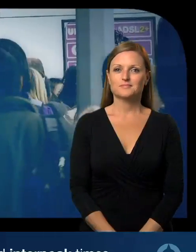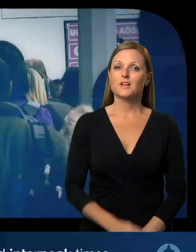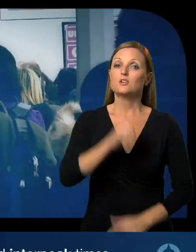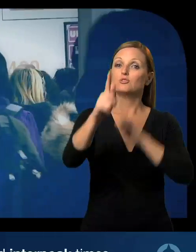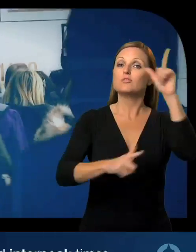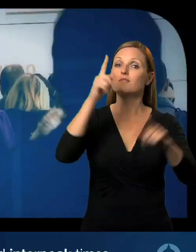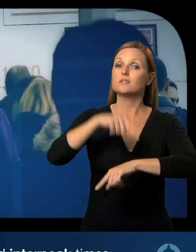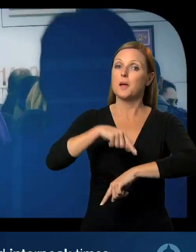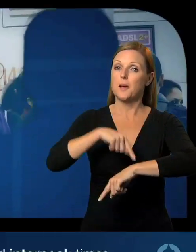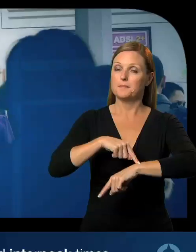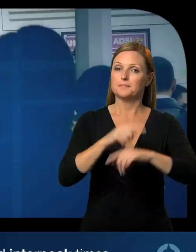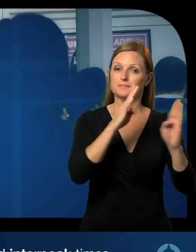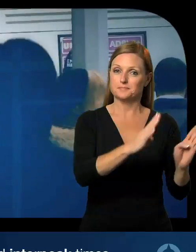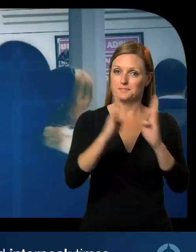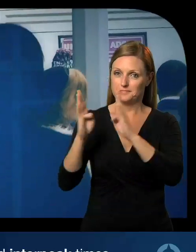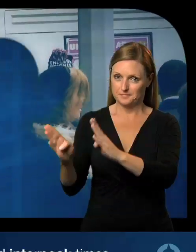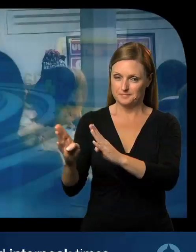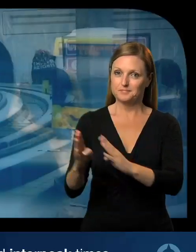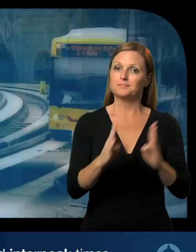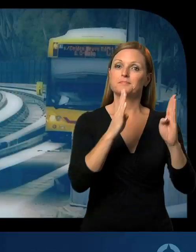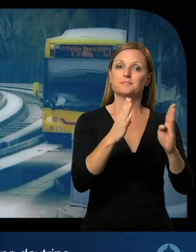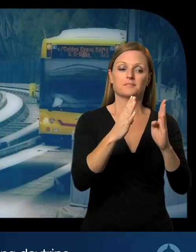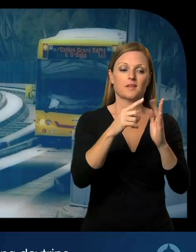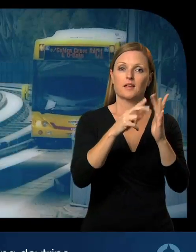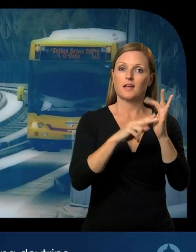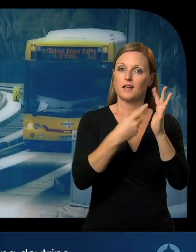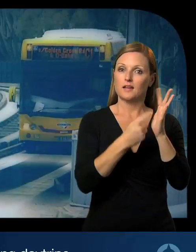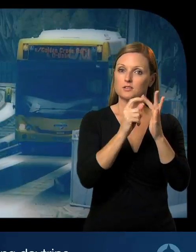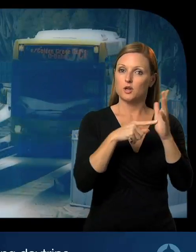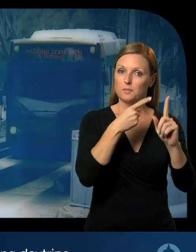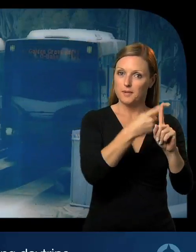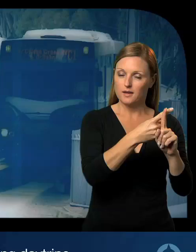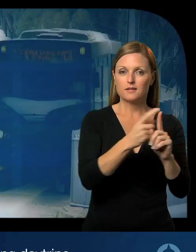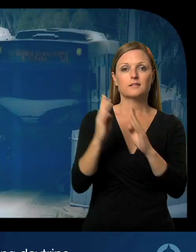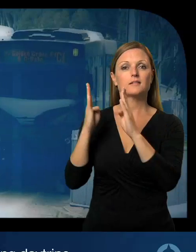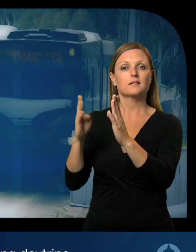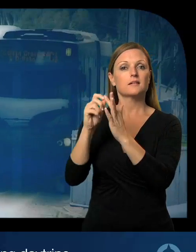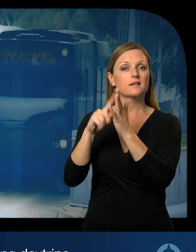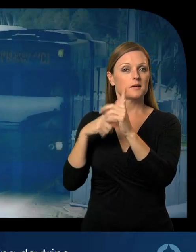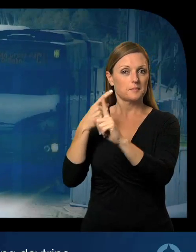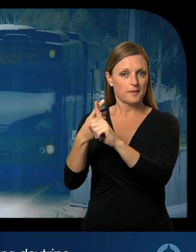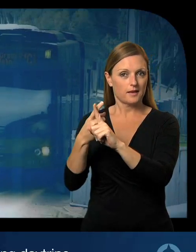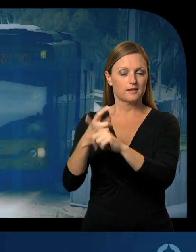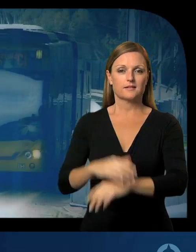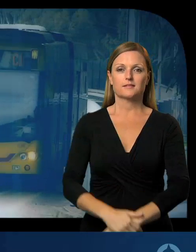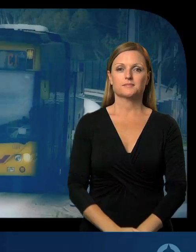travellers are affected by peak and interpeak times, with the exception of those using day trips.